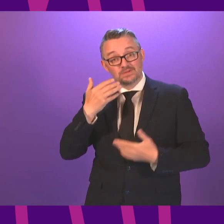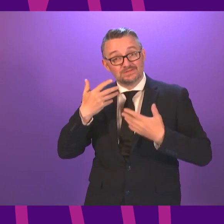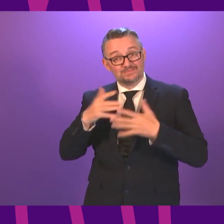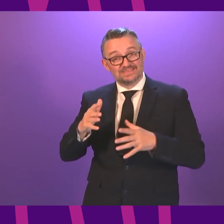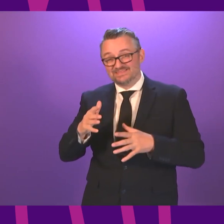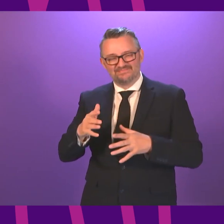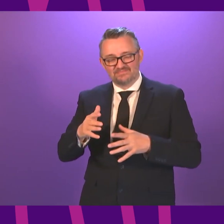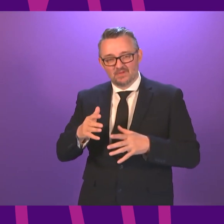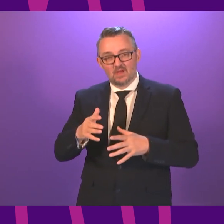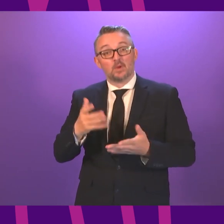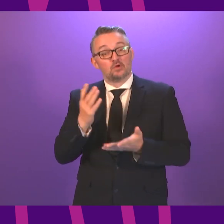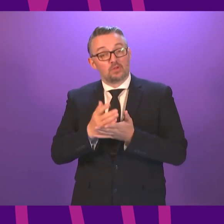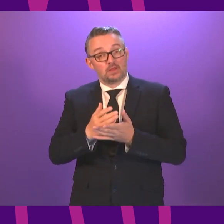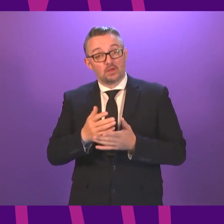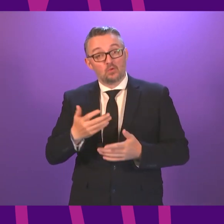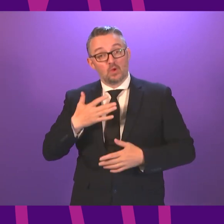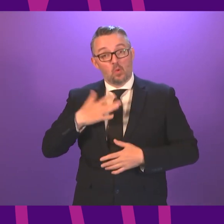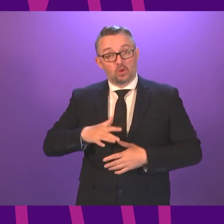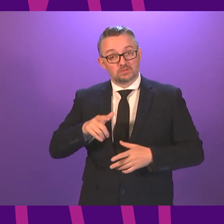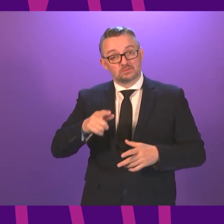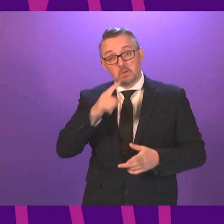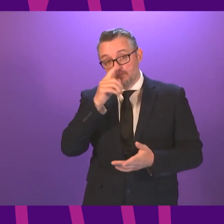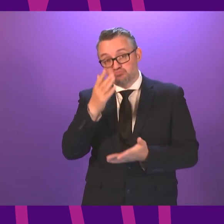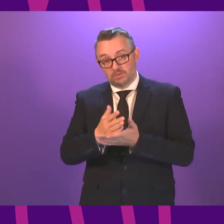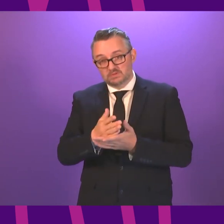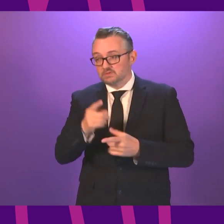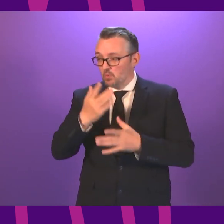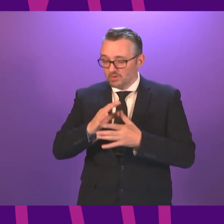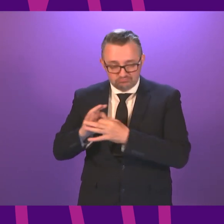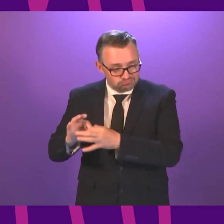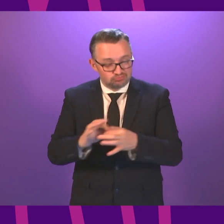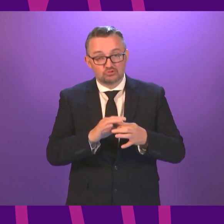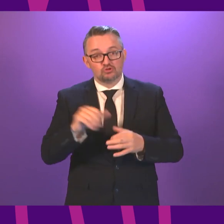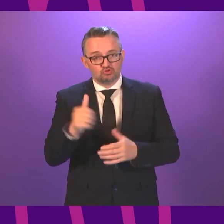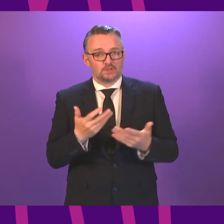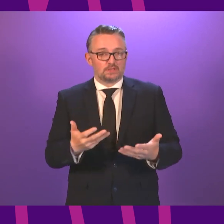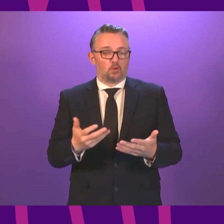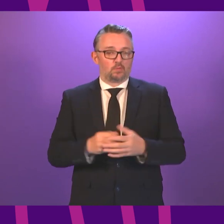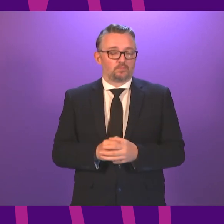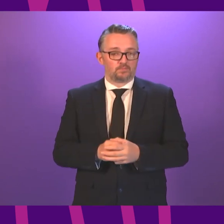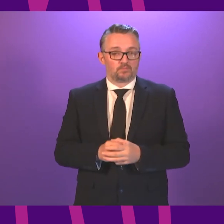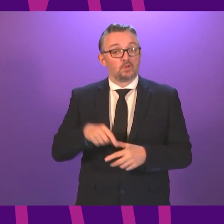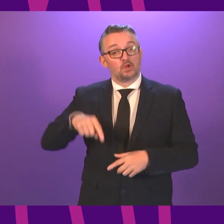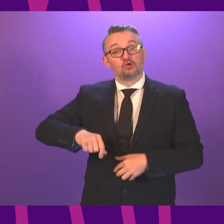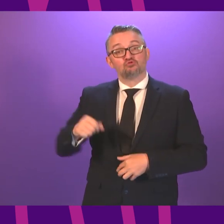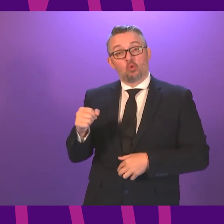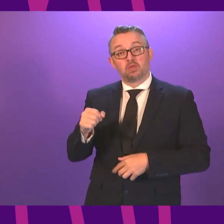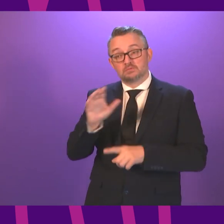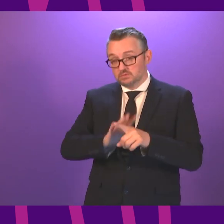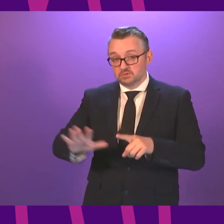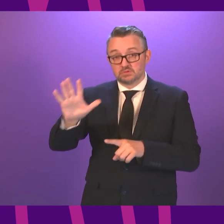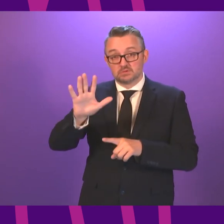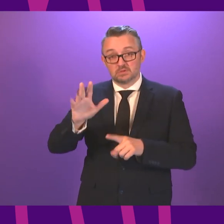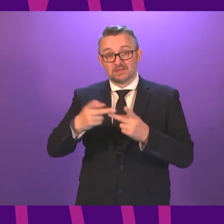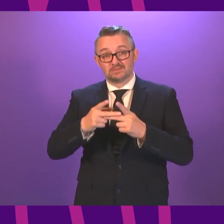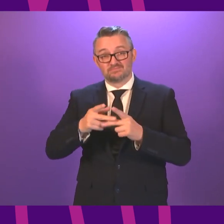but if there was ever a time to renew that promise, it is surely now. In Scotland and right